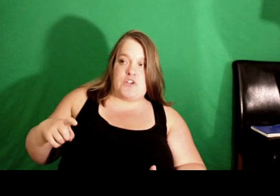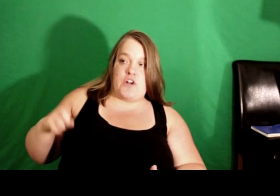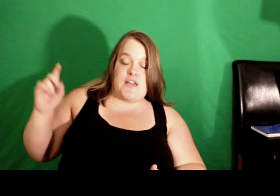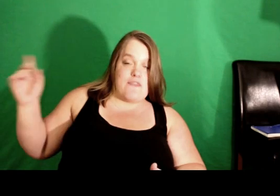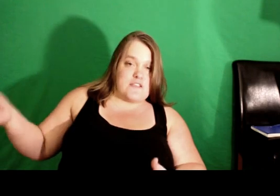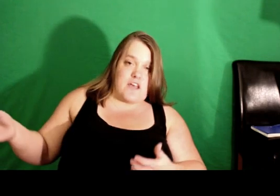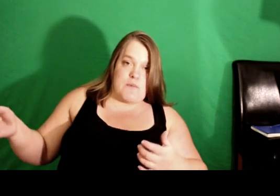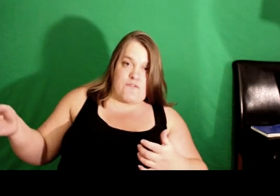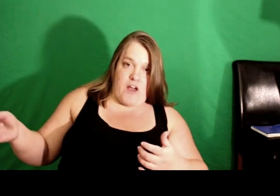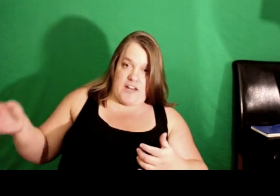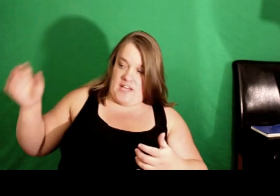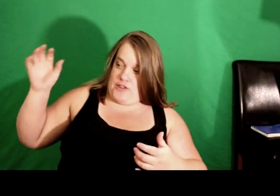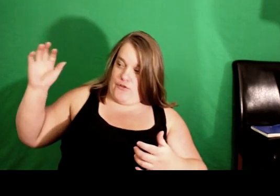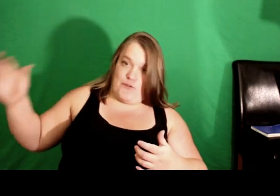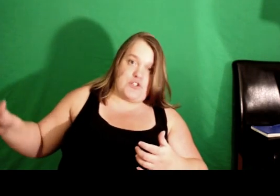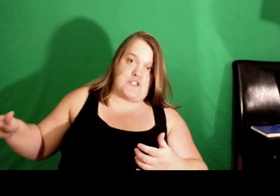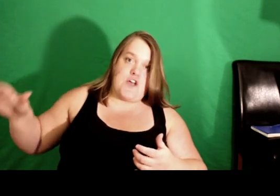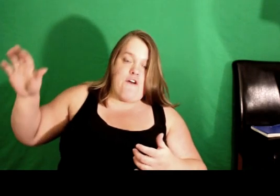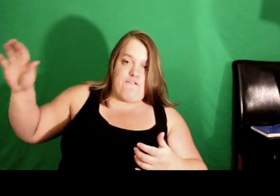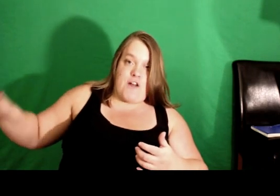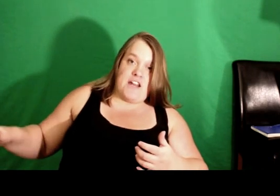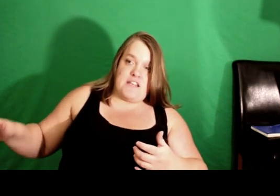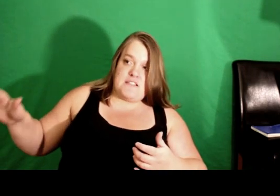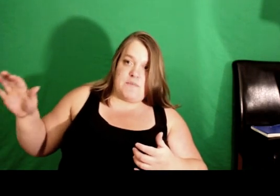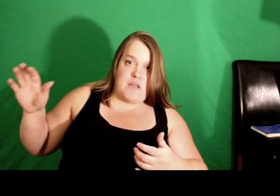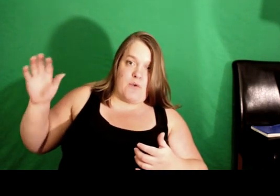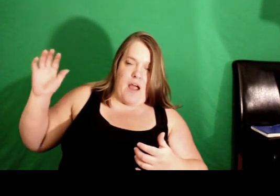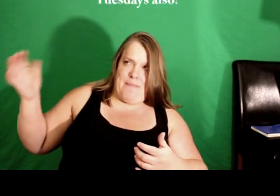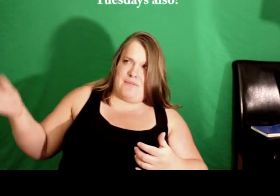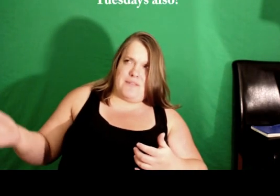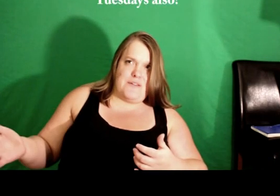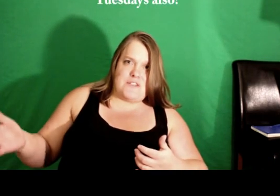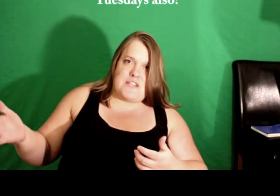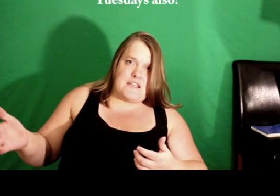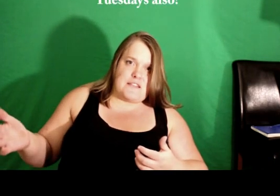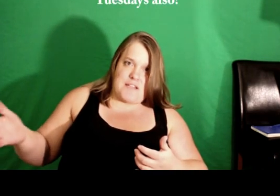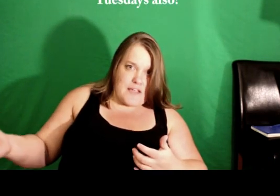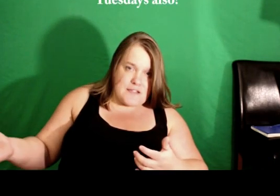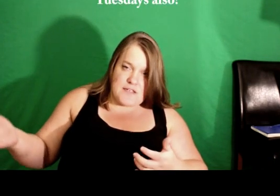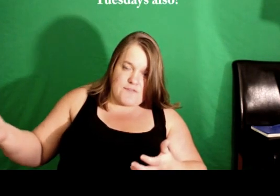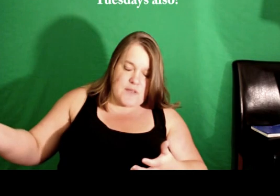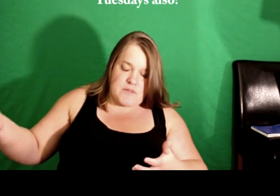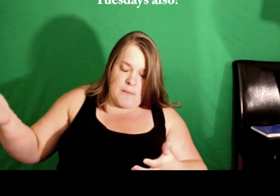starting this coming Friday, the first Friday in September. I believe it's like the 2nd of September.